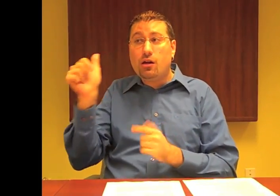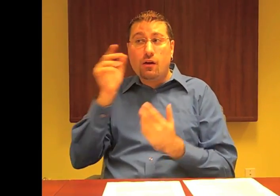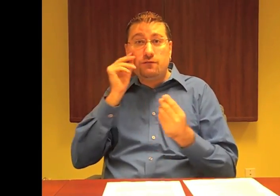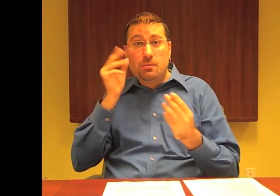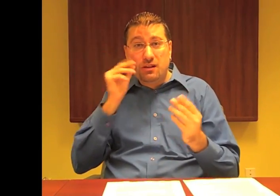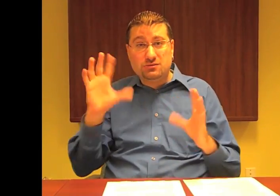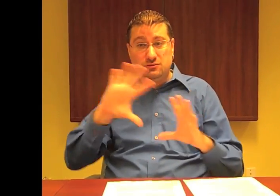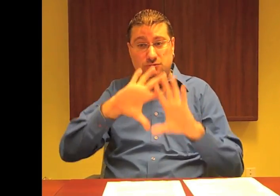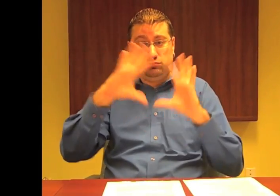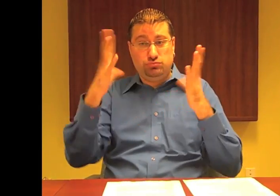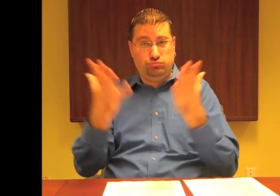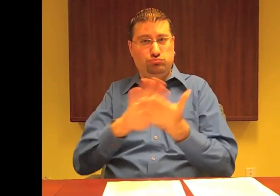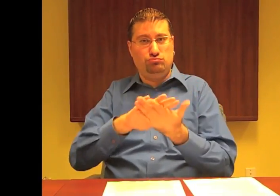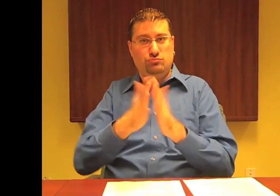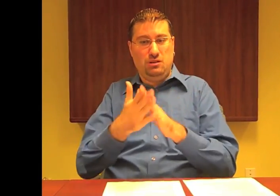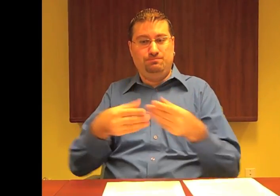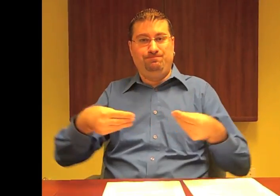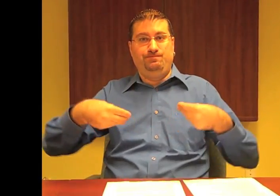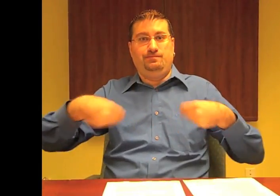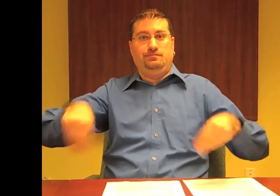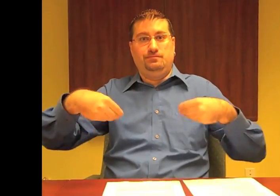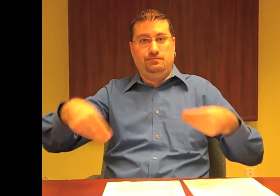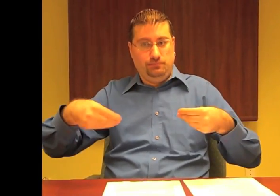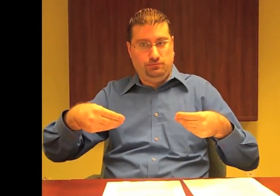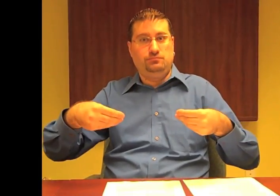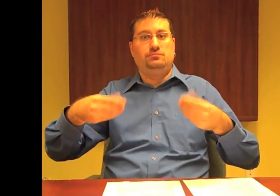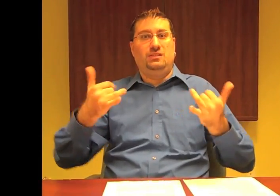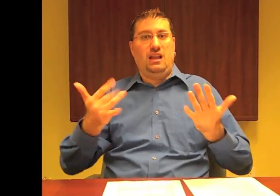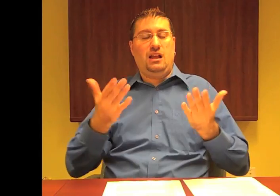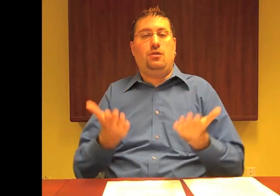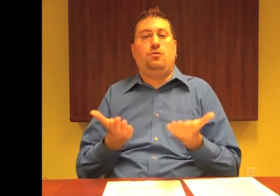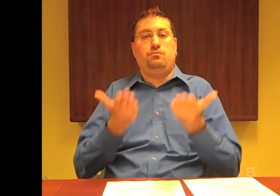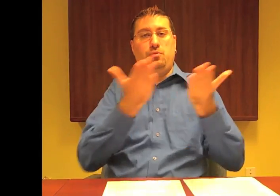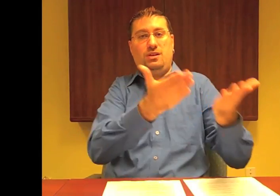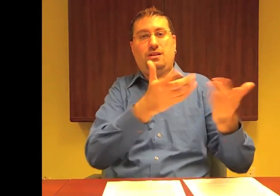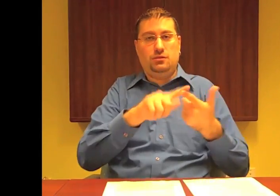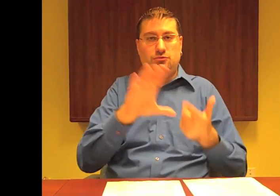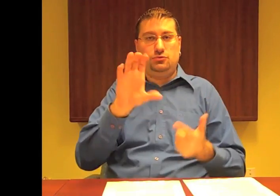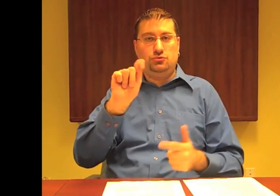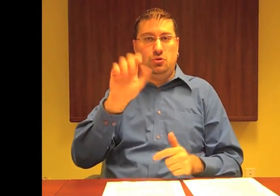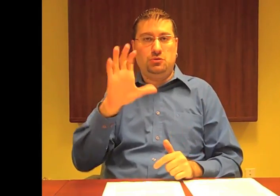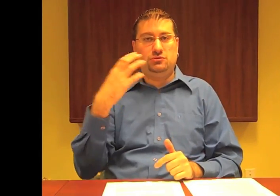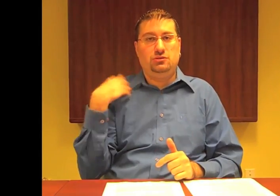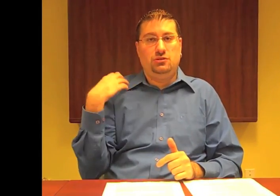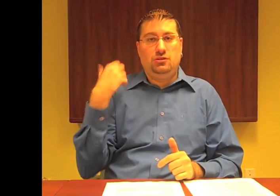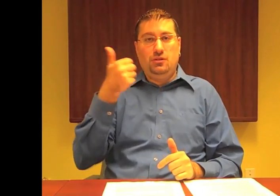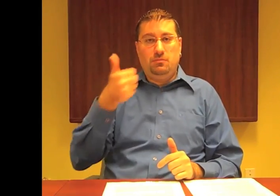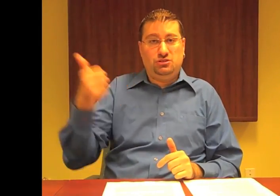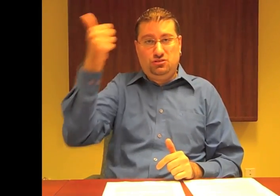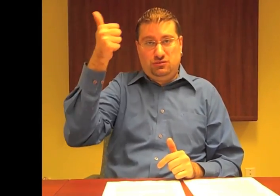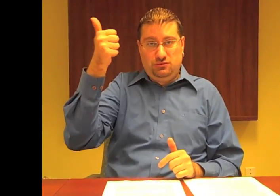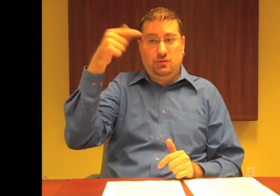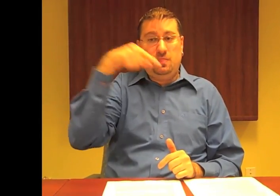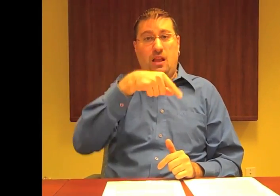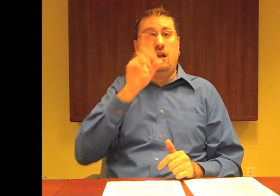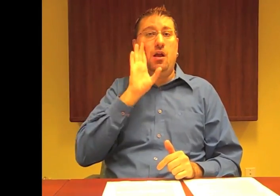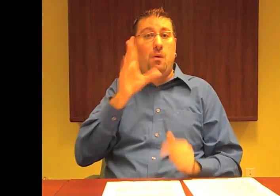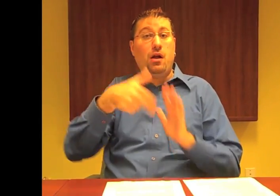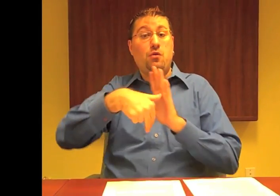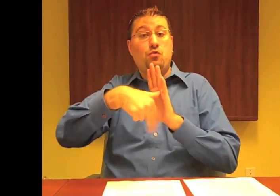information, to the CRTC commissioners who will review these documents before making a final